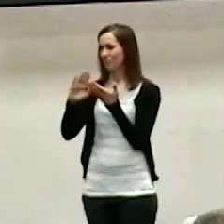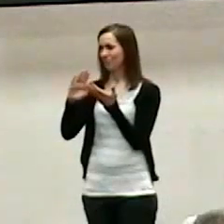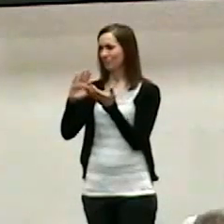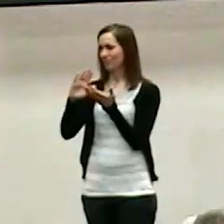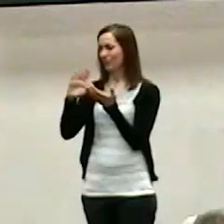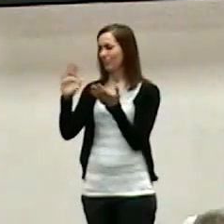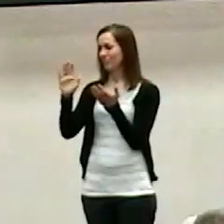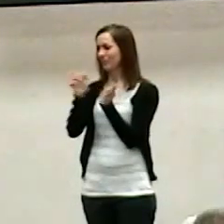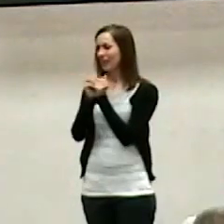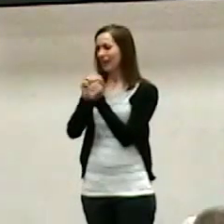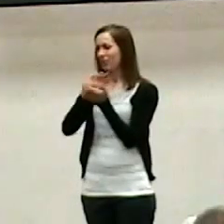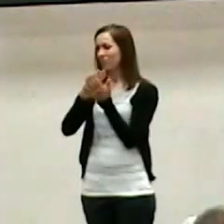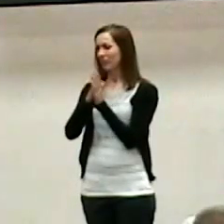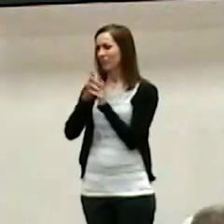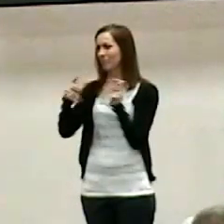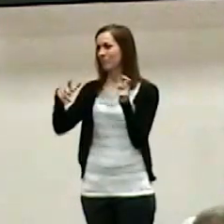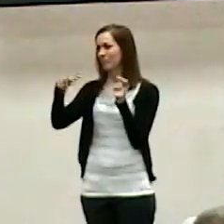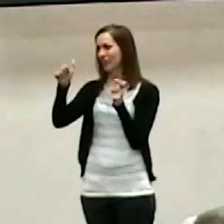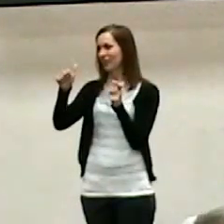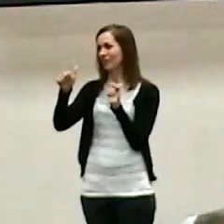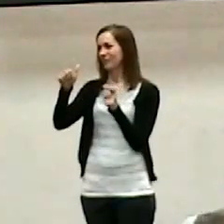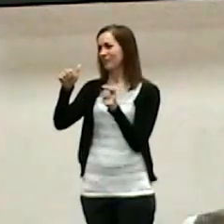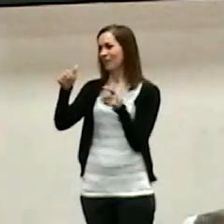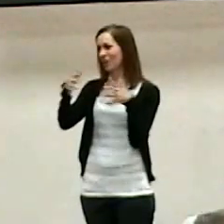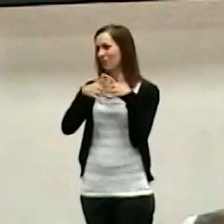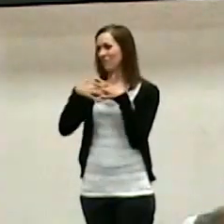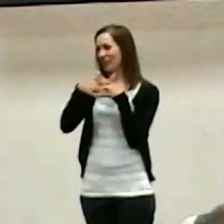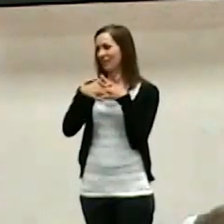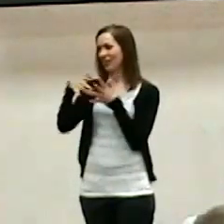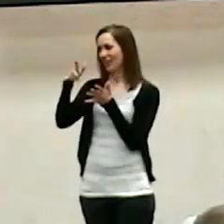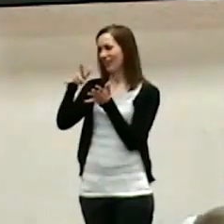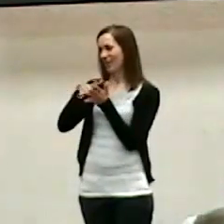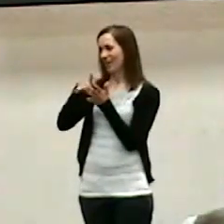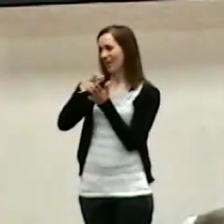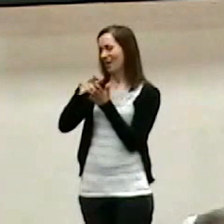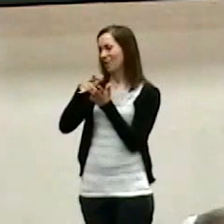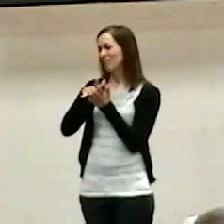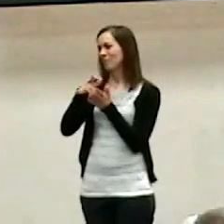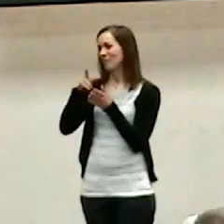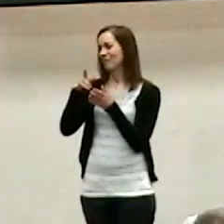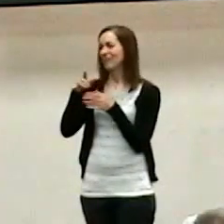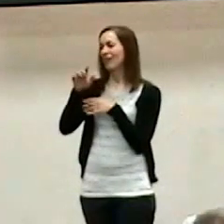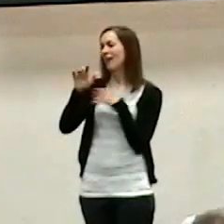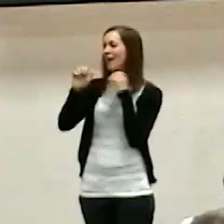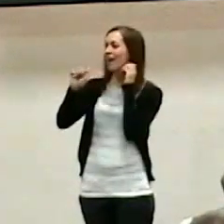largest airline in the world. If they can ever get their act together.